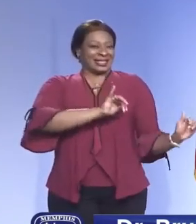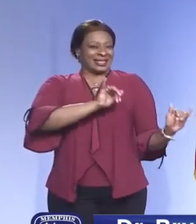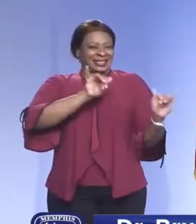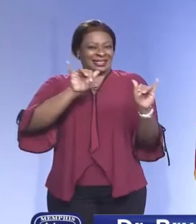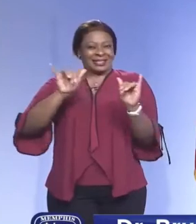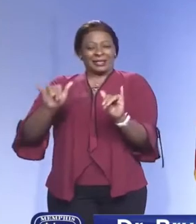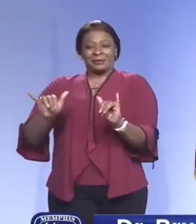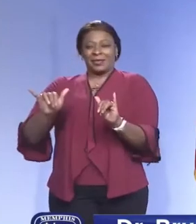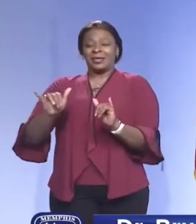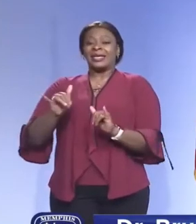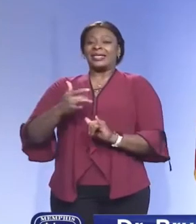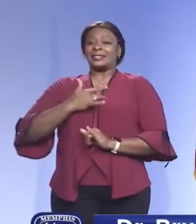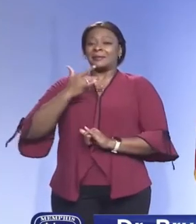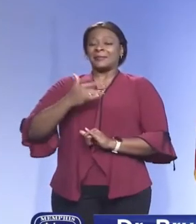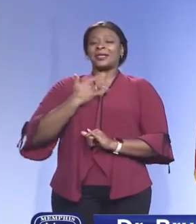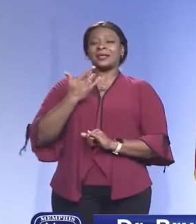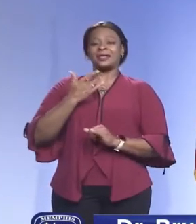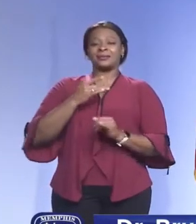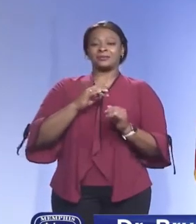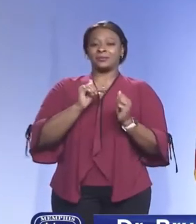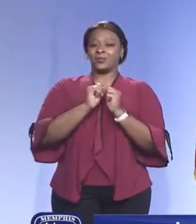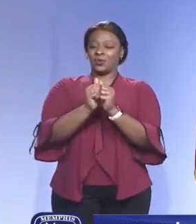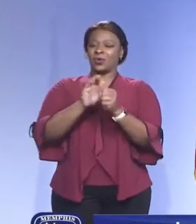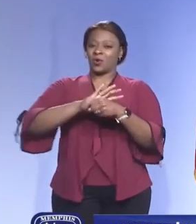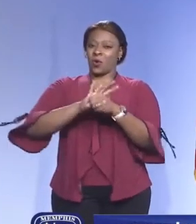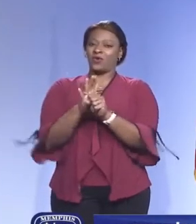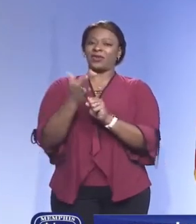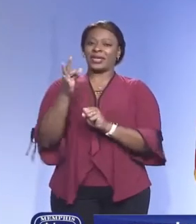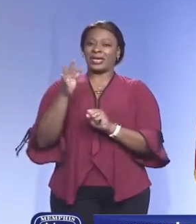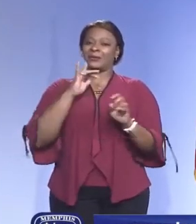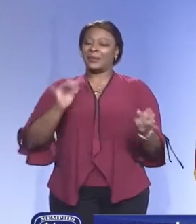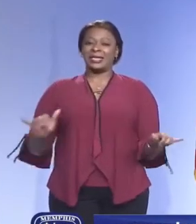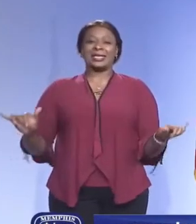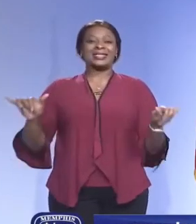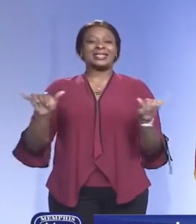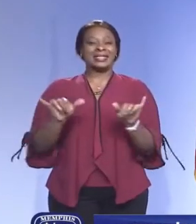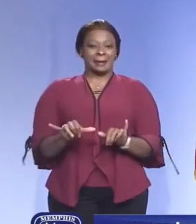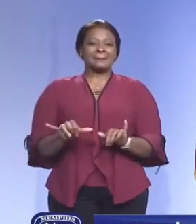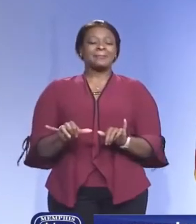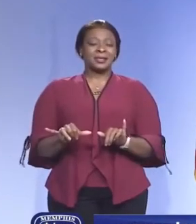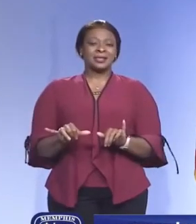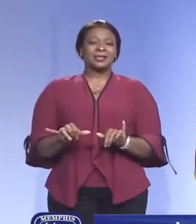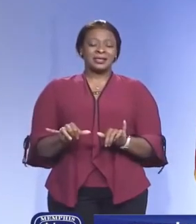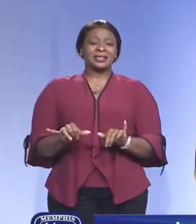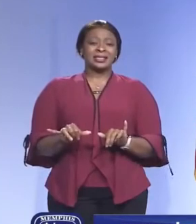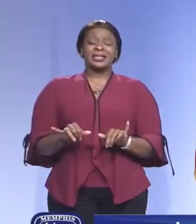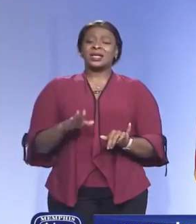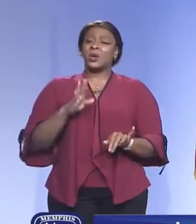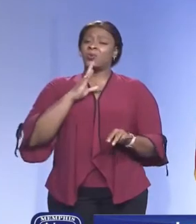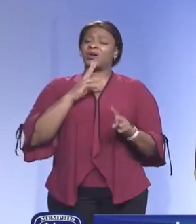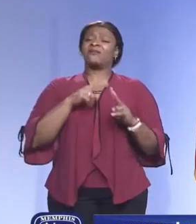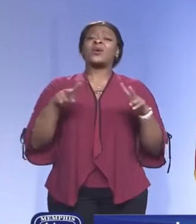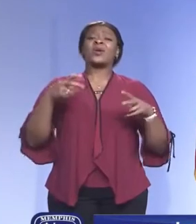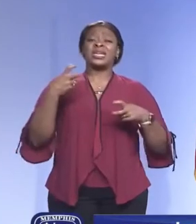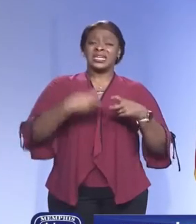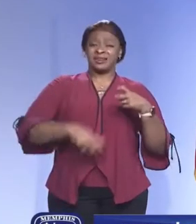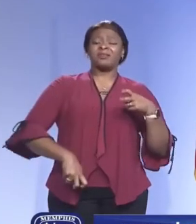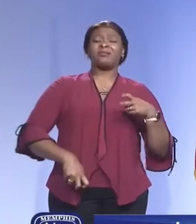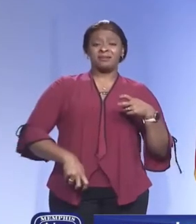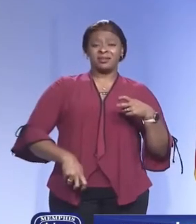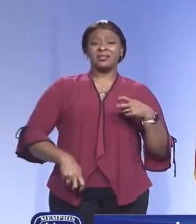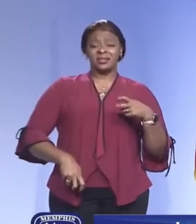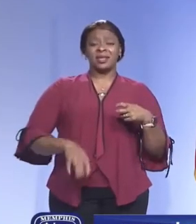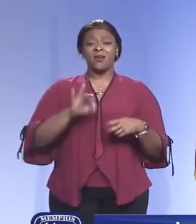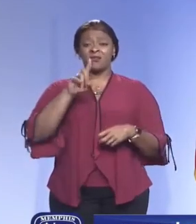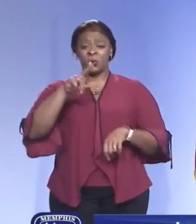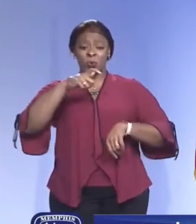to symptoms associated with COVID-19. And it would be very difficult when